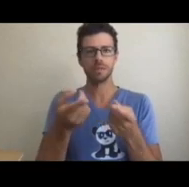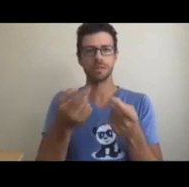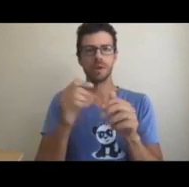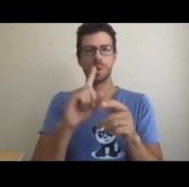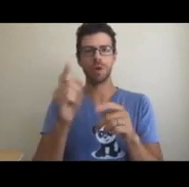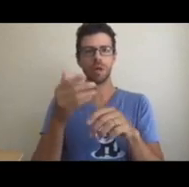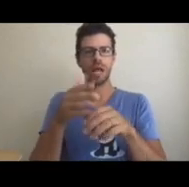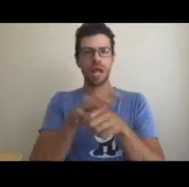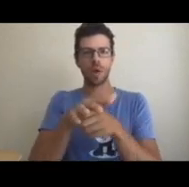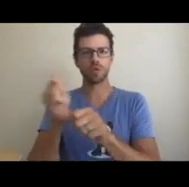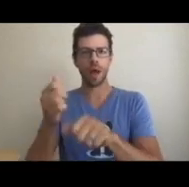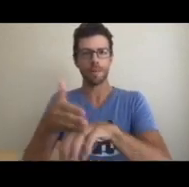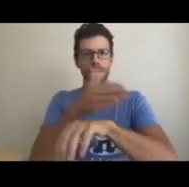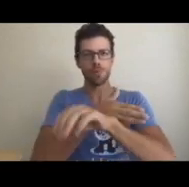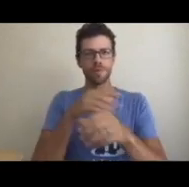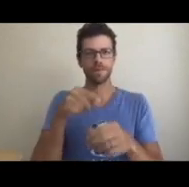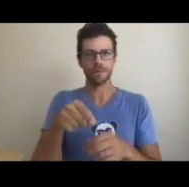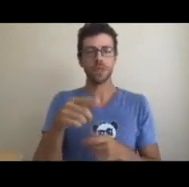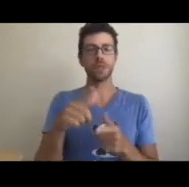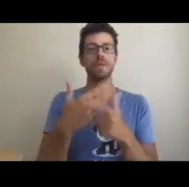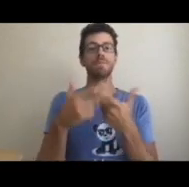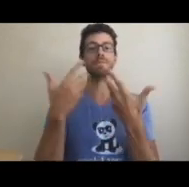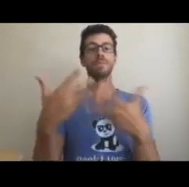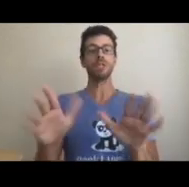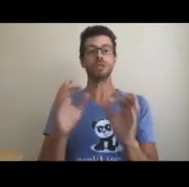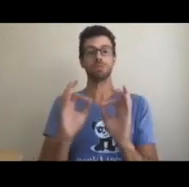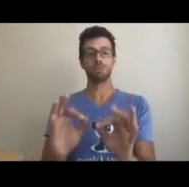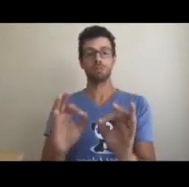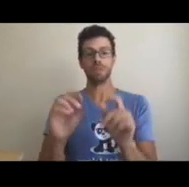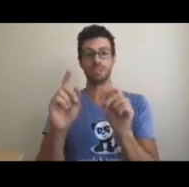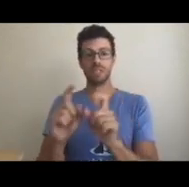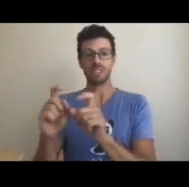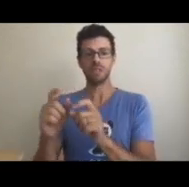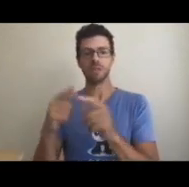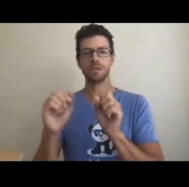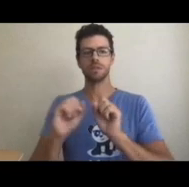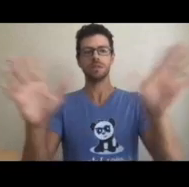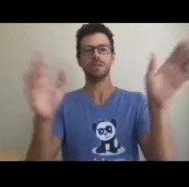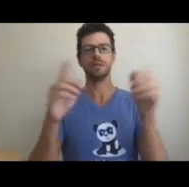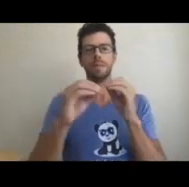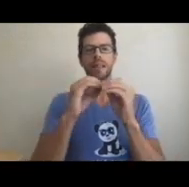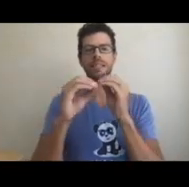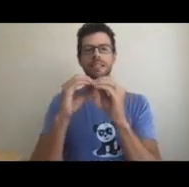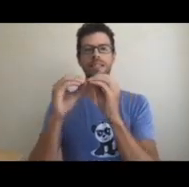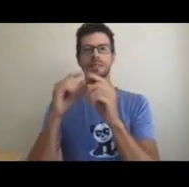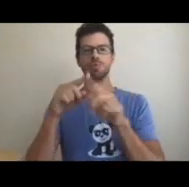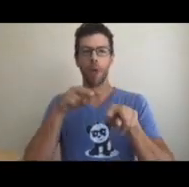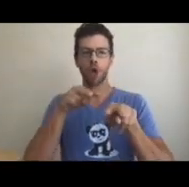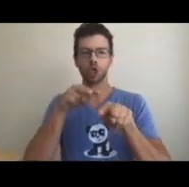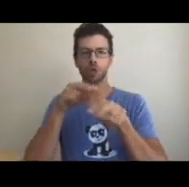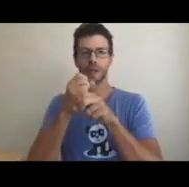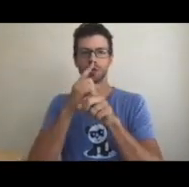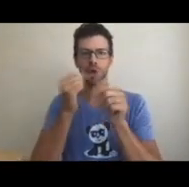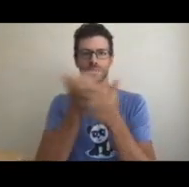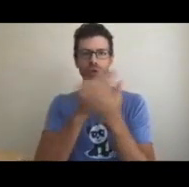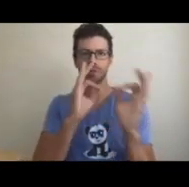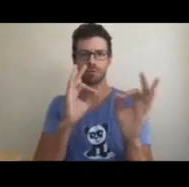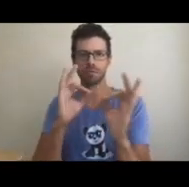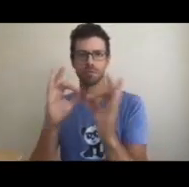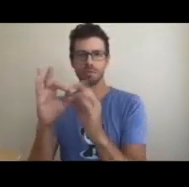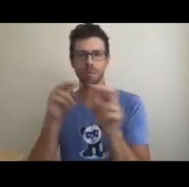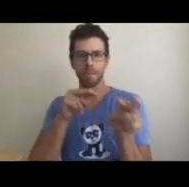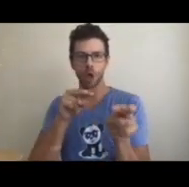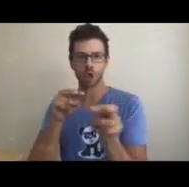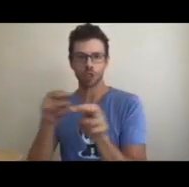gather feedback that helps us identify any areas needing improvement. When testing is finalized, maintenance will take on